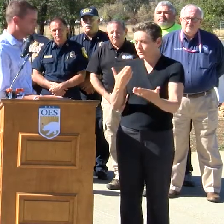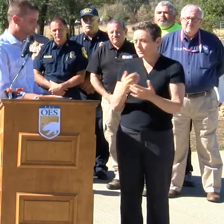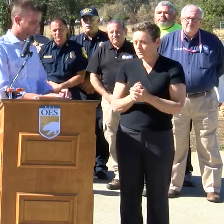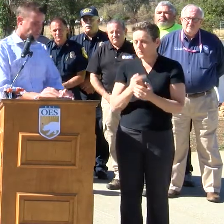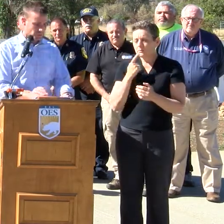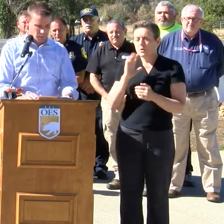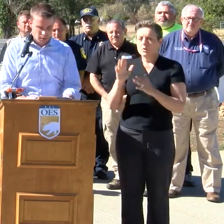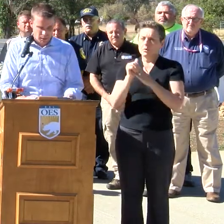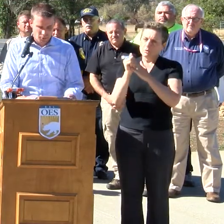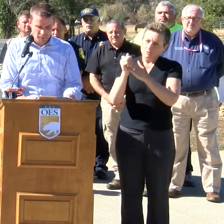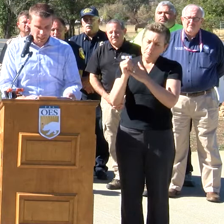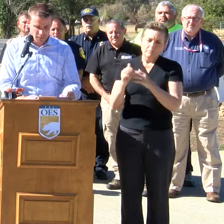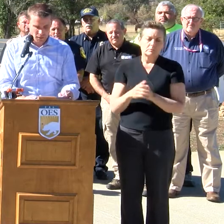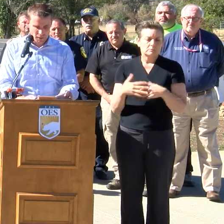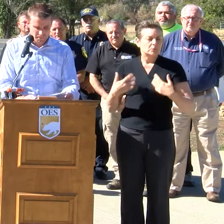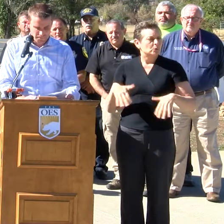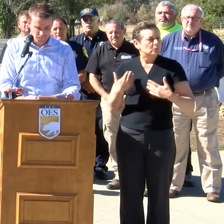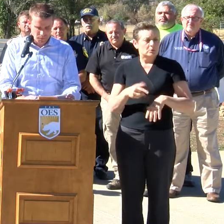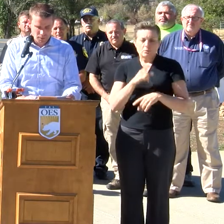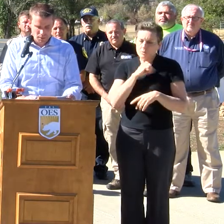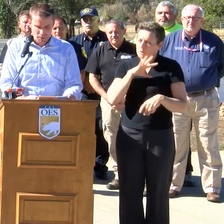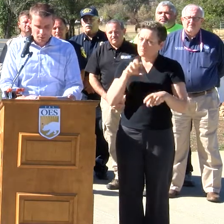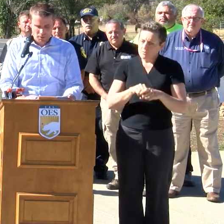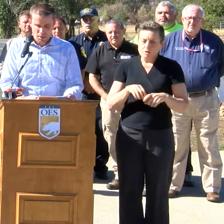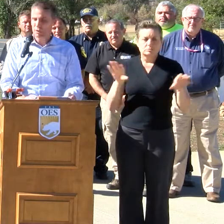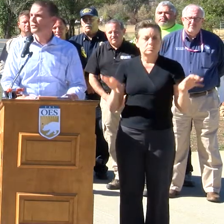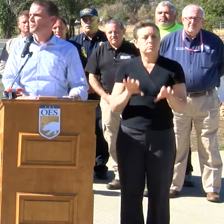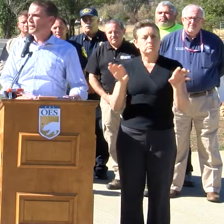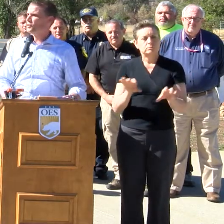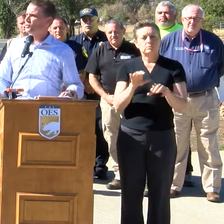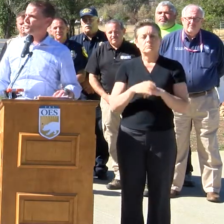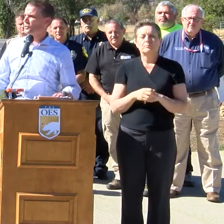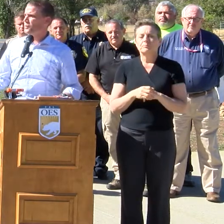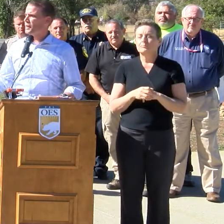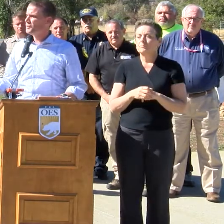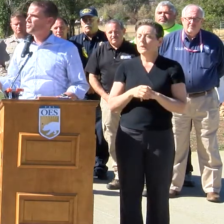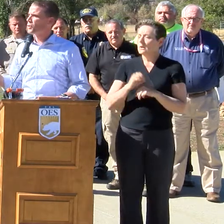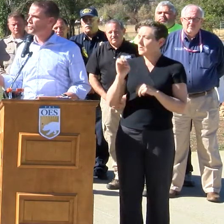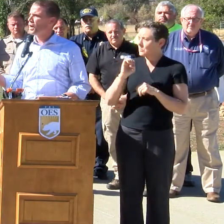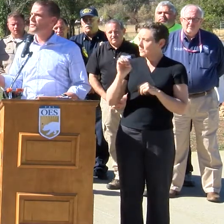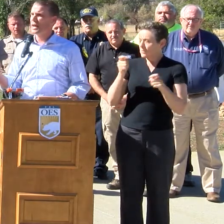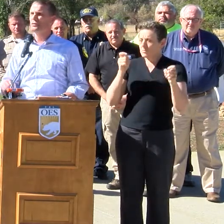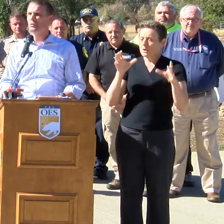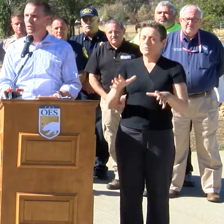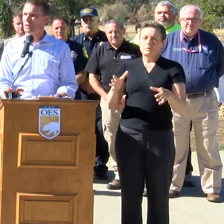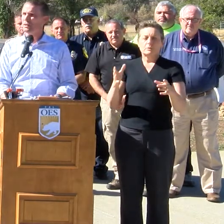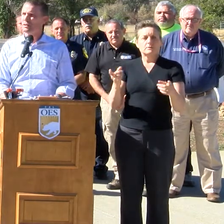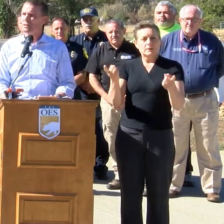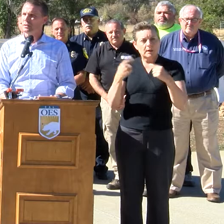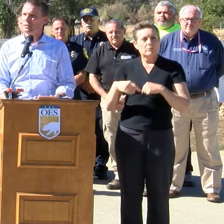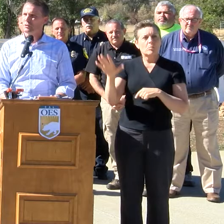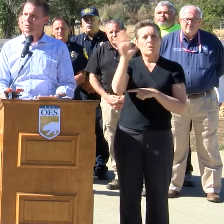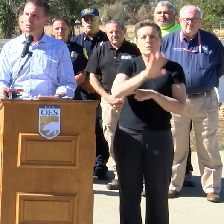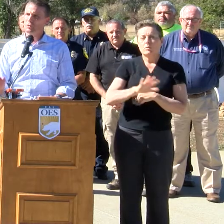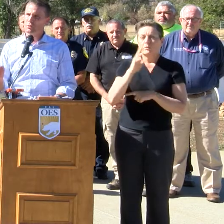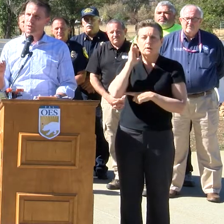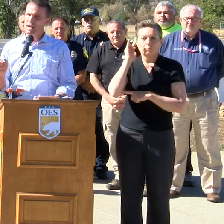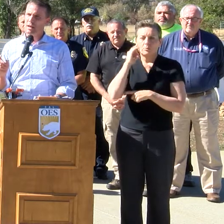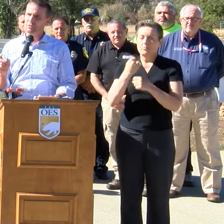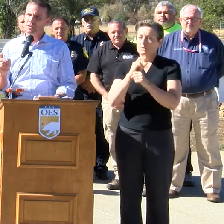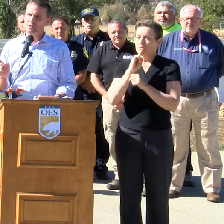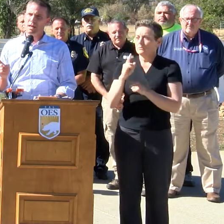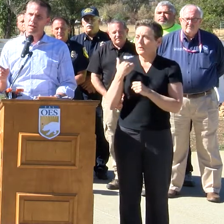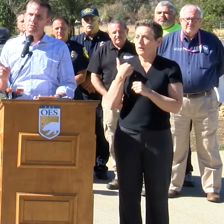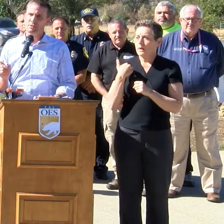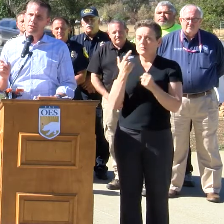for your leadership. It's been hands-on. Emergency managers has responded from across California to ensure that